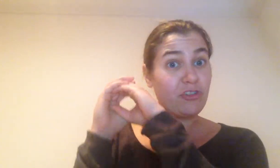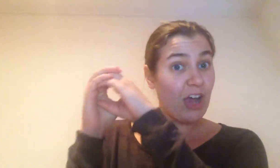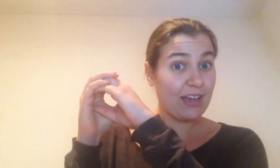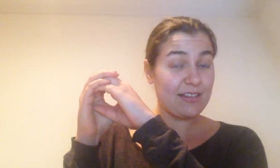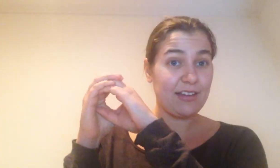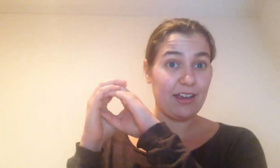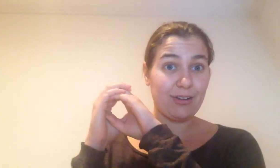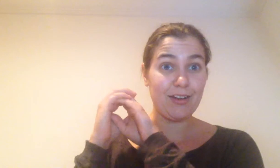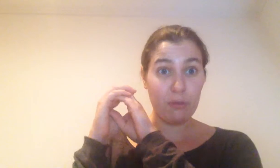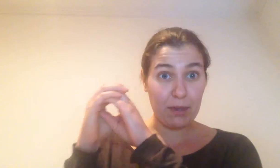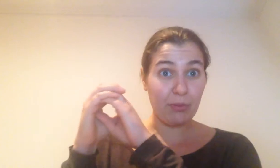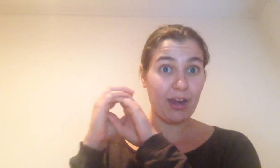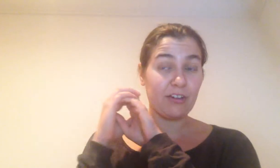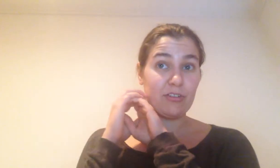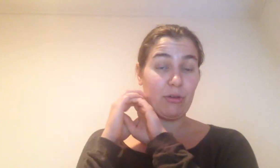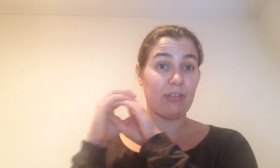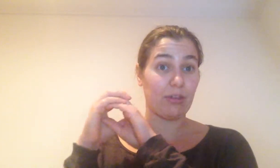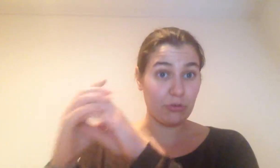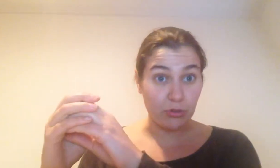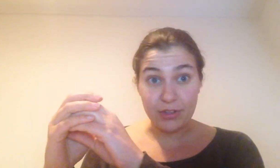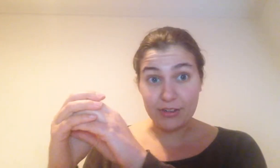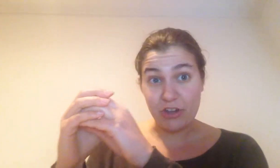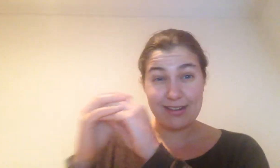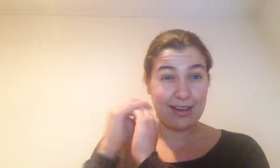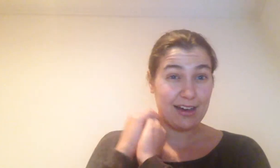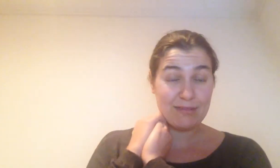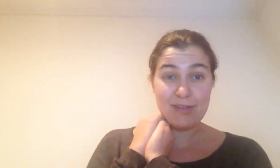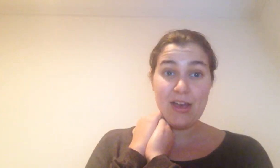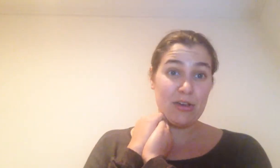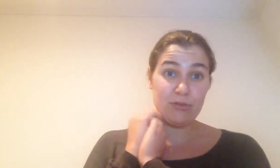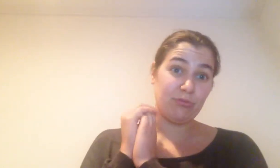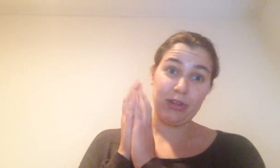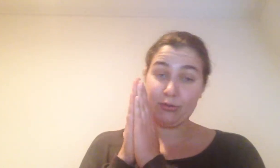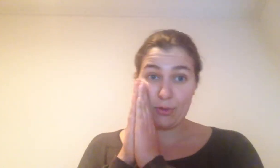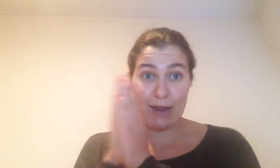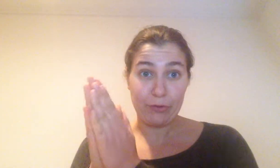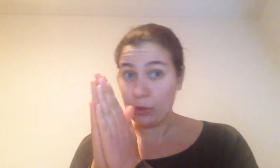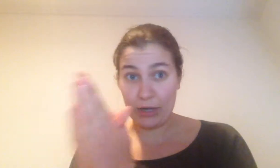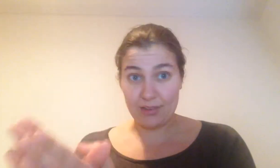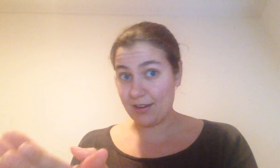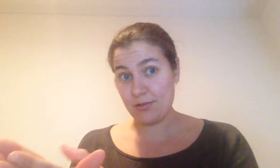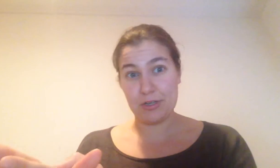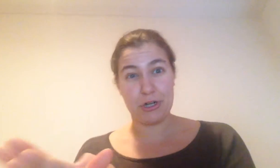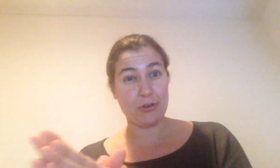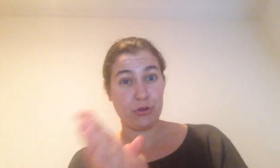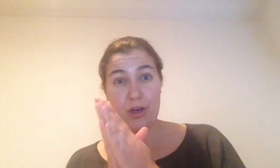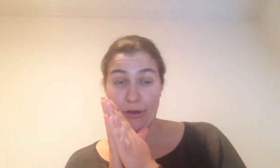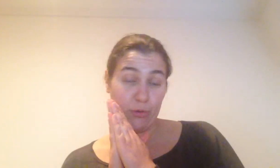China today. know, kind of the big players who get to control the agenda, who, you know, drive forward what is and is not international law, who